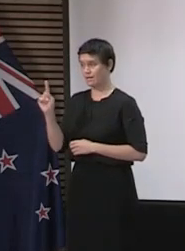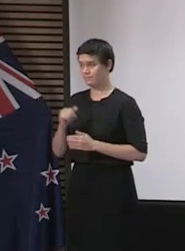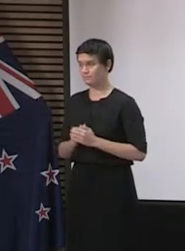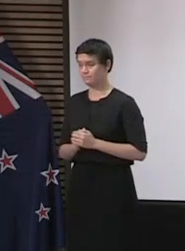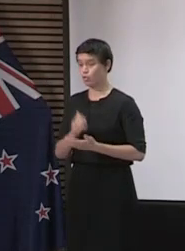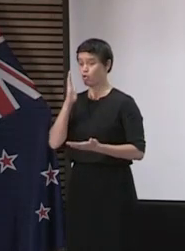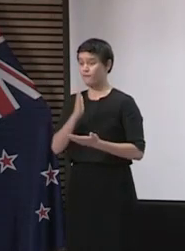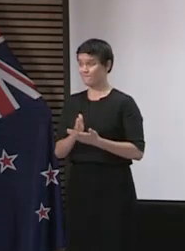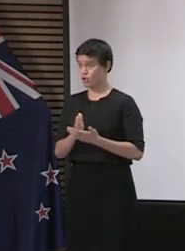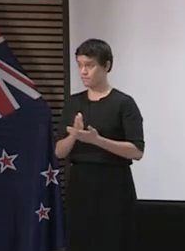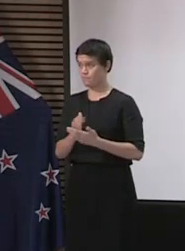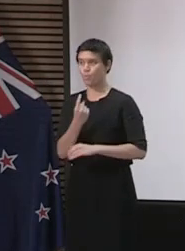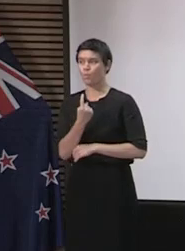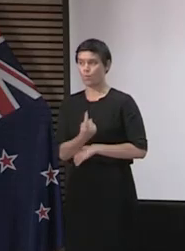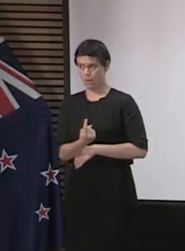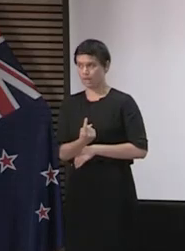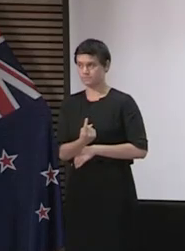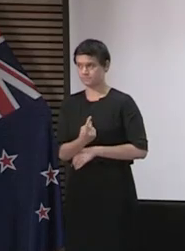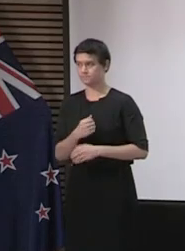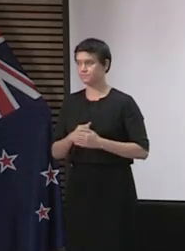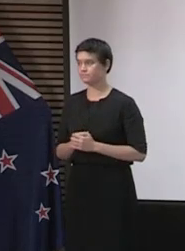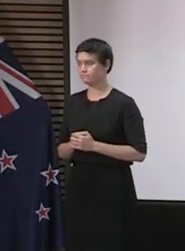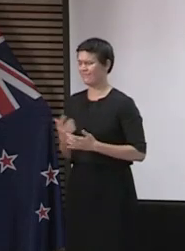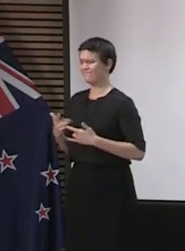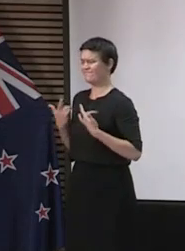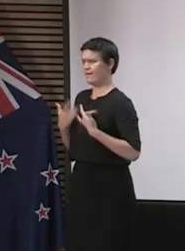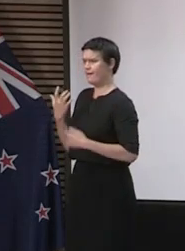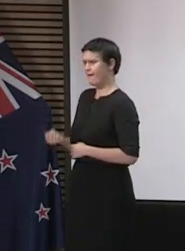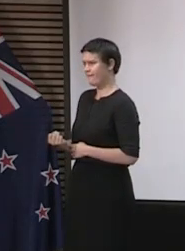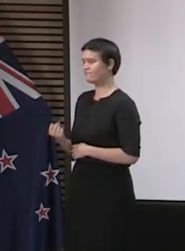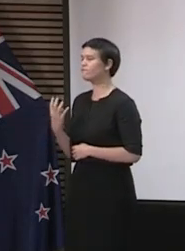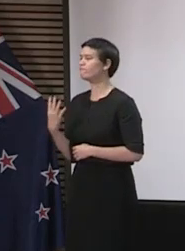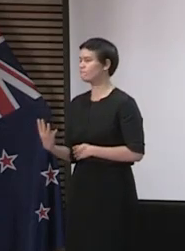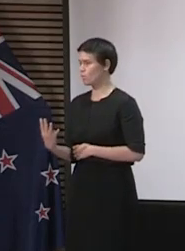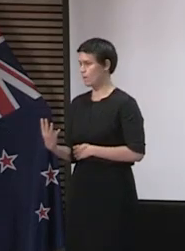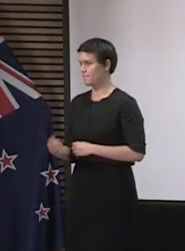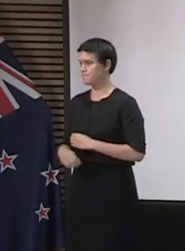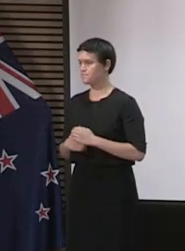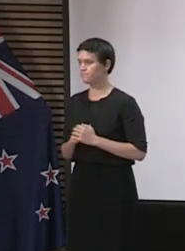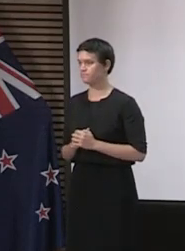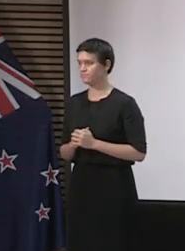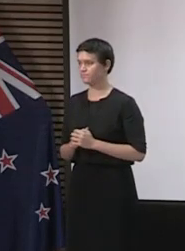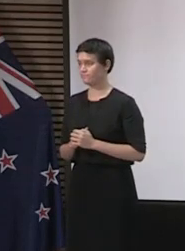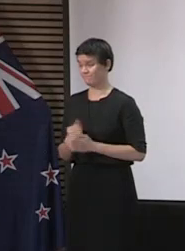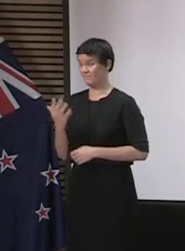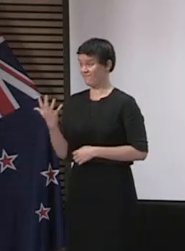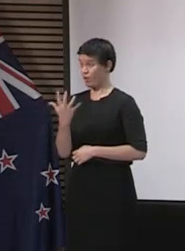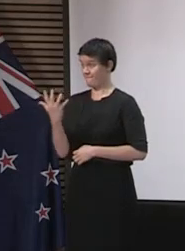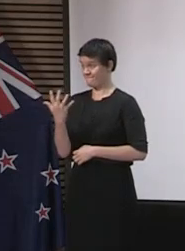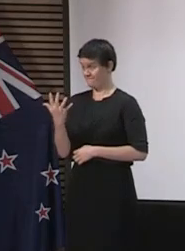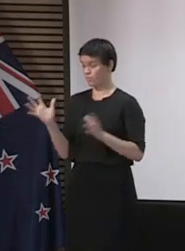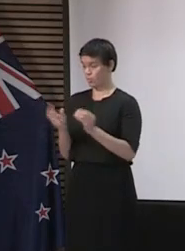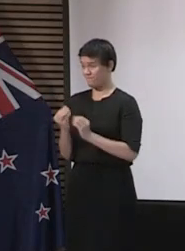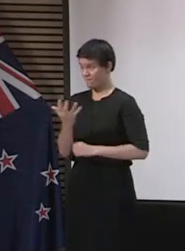new confirmed case of COVID-19 to report and there are four new probable cases. All of those cases today can be